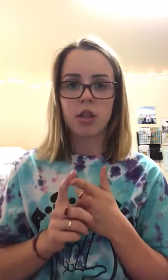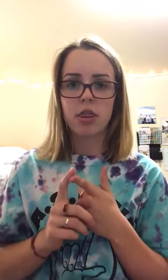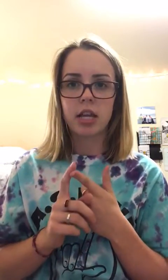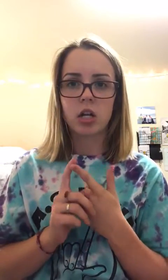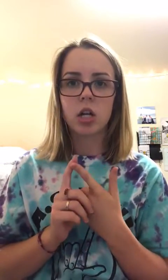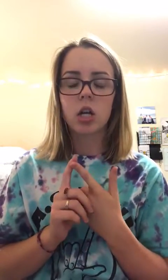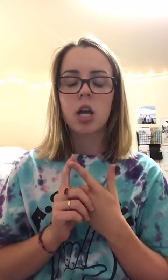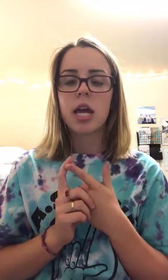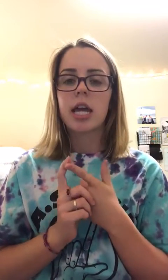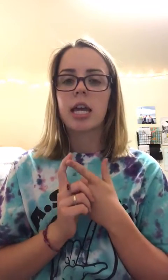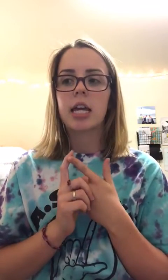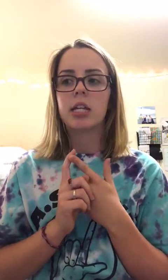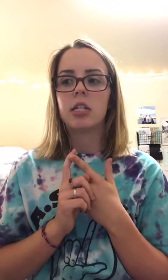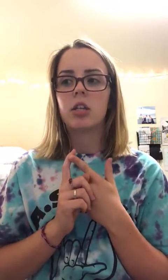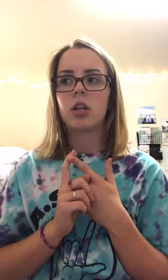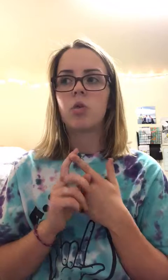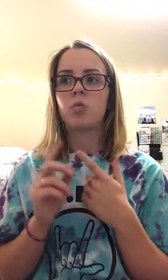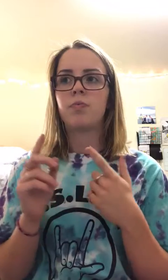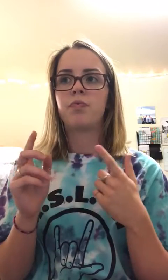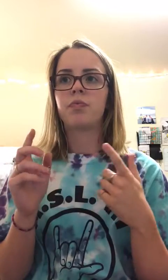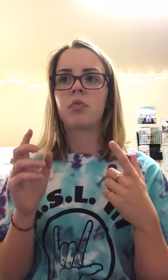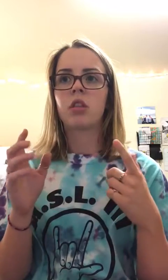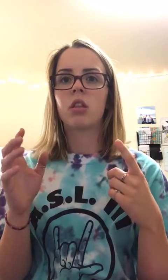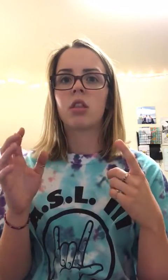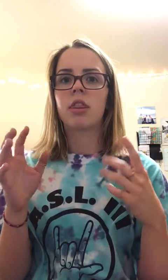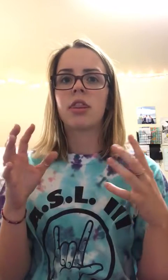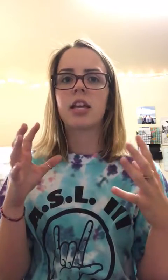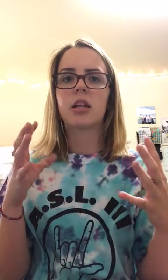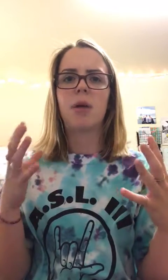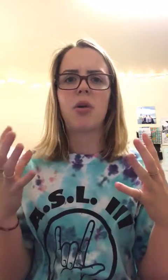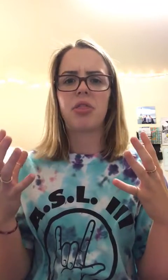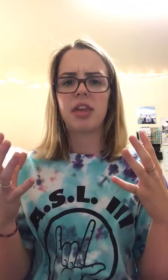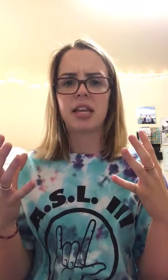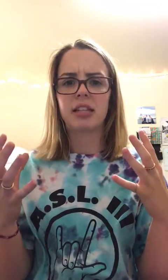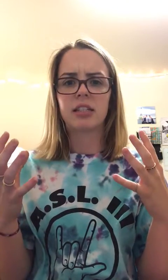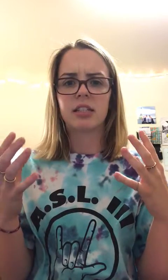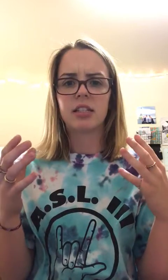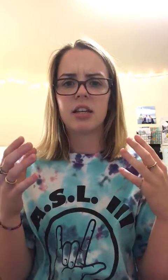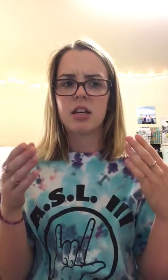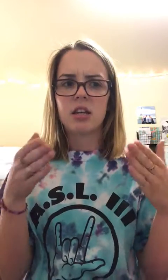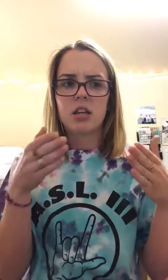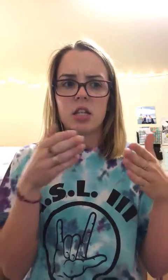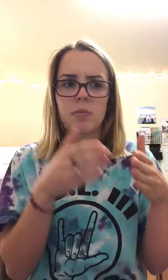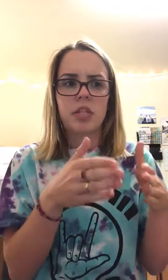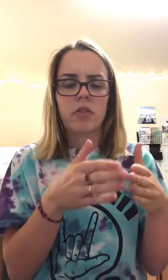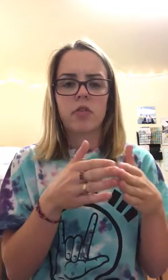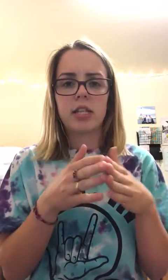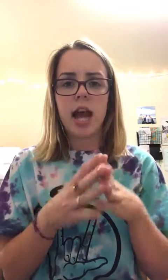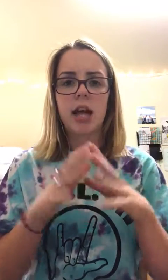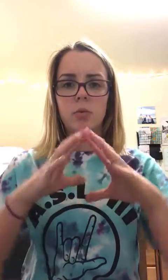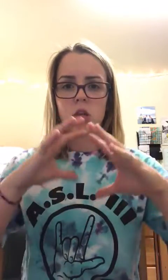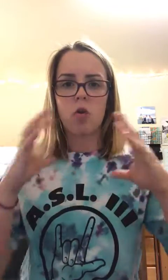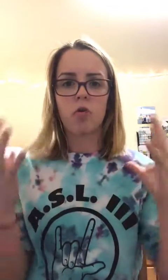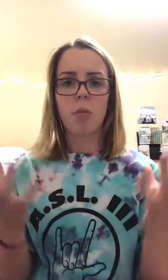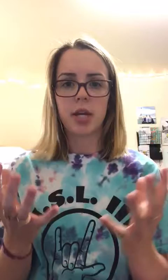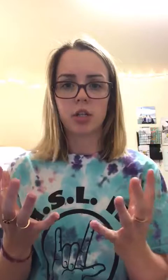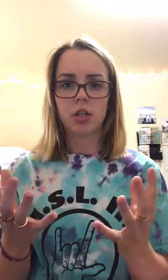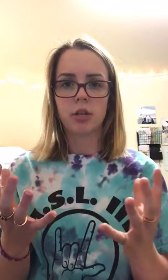thinker, and they don't think about things specific for the task but the overall picture.